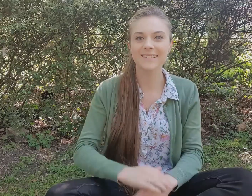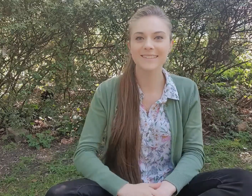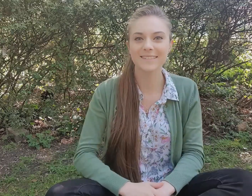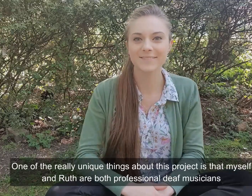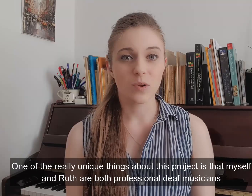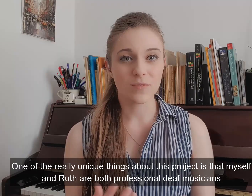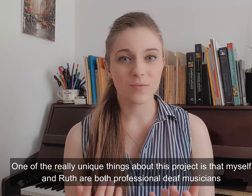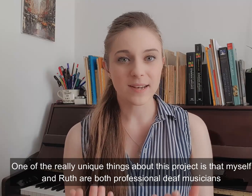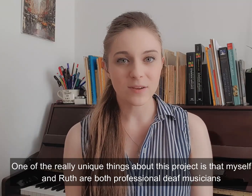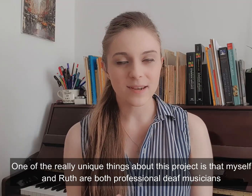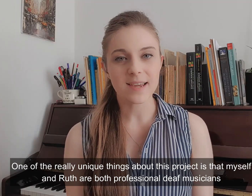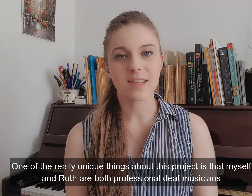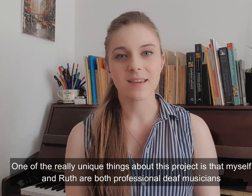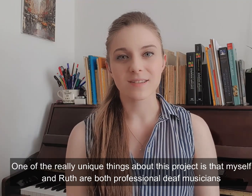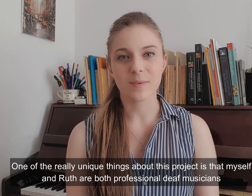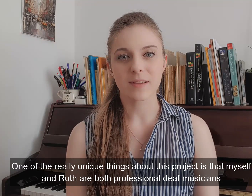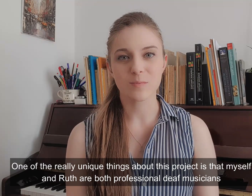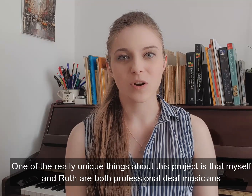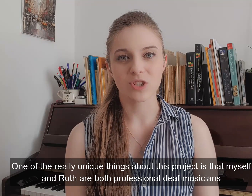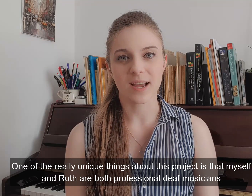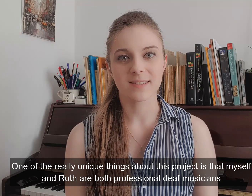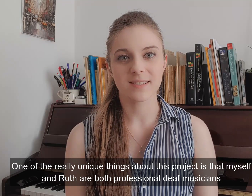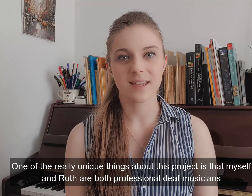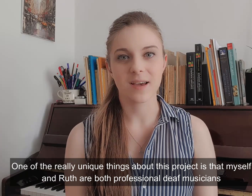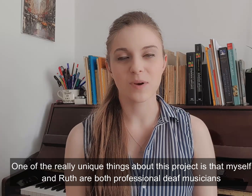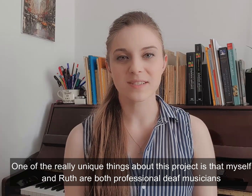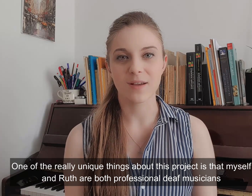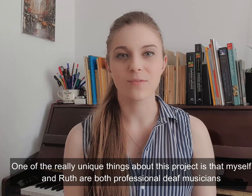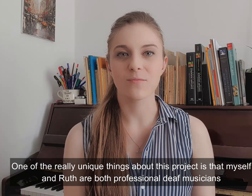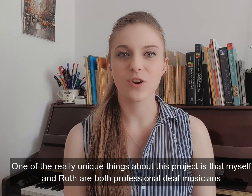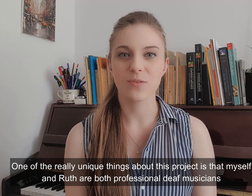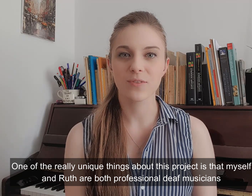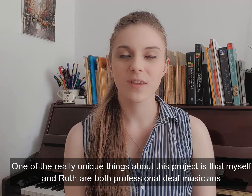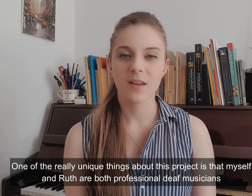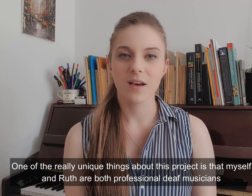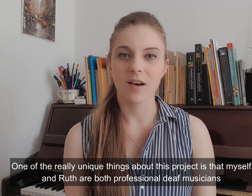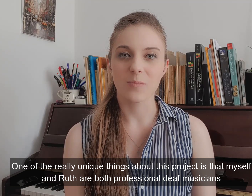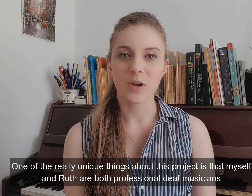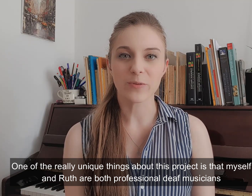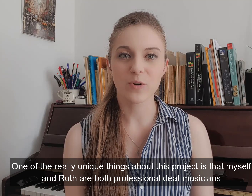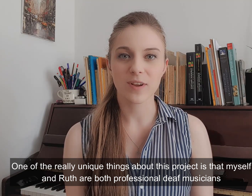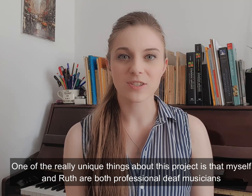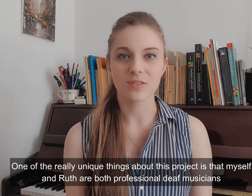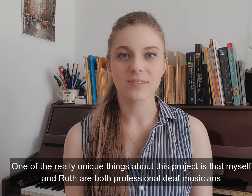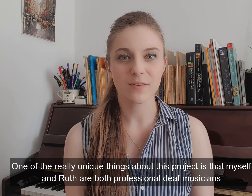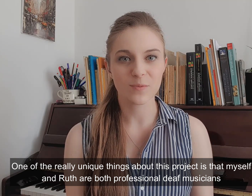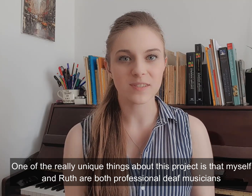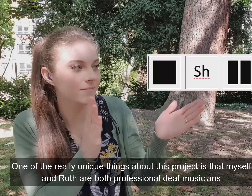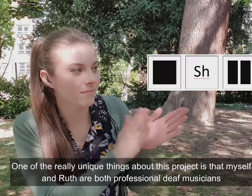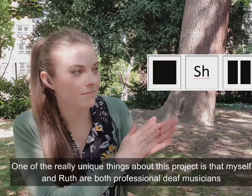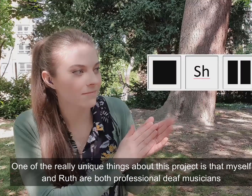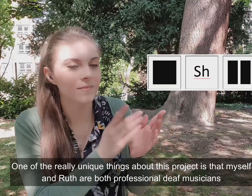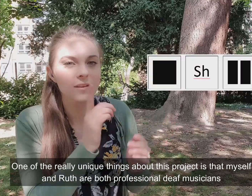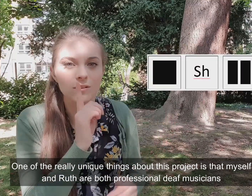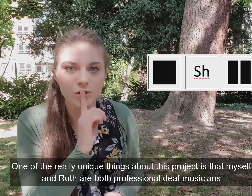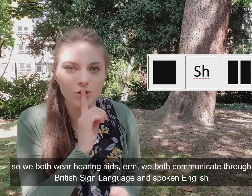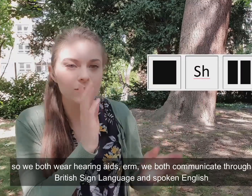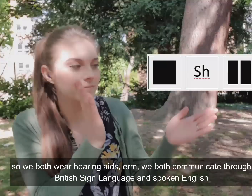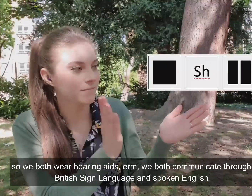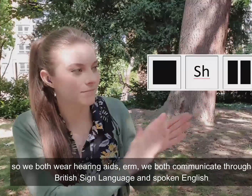One of the really unique things about this project is that myself and Ruth are both professional deaf musicians, so we both wear